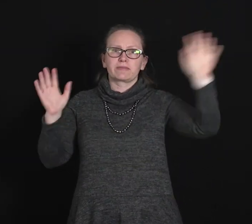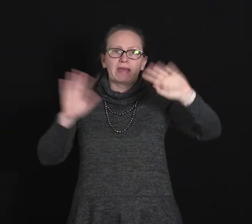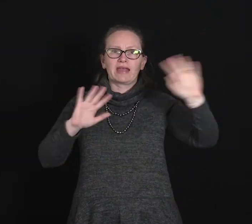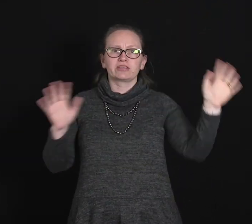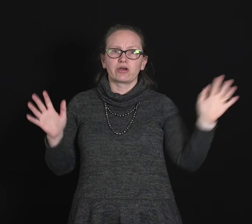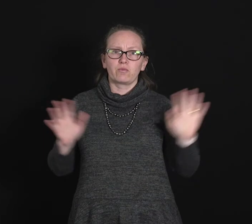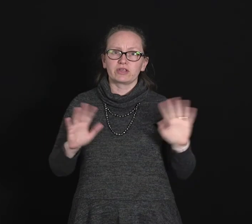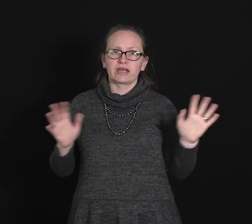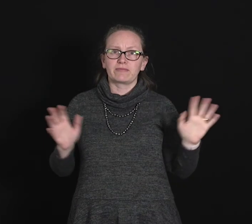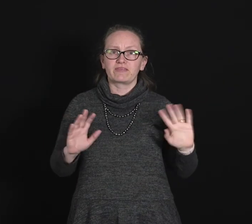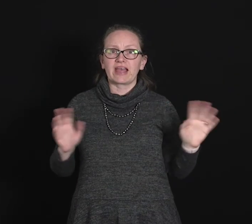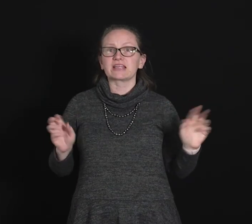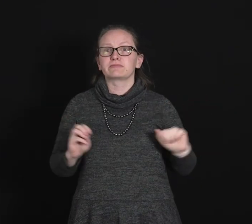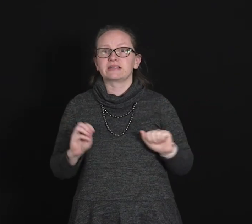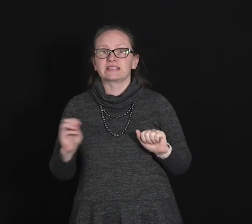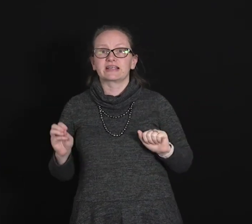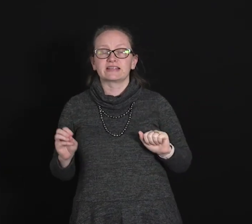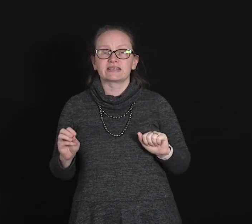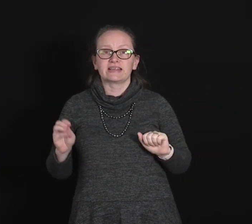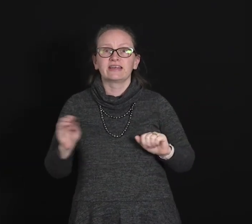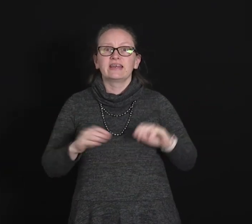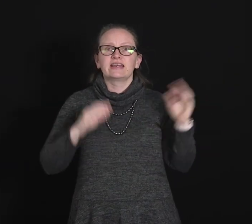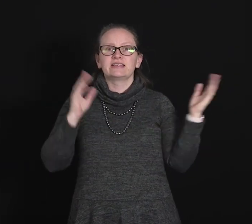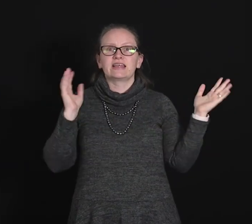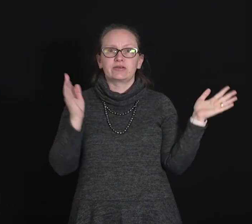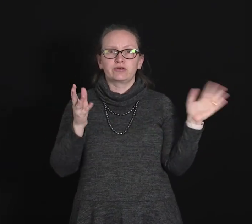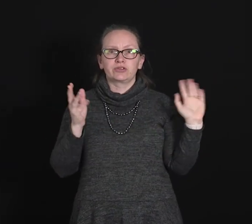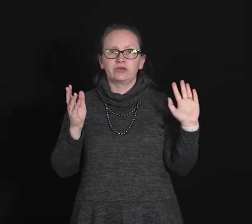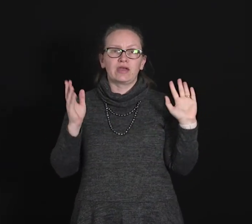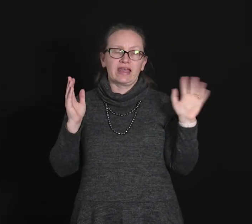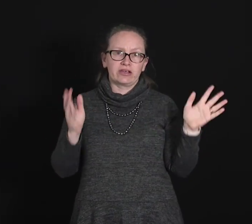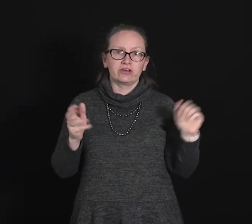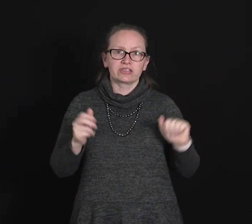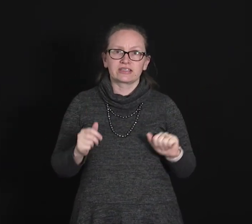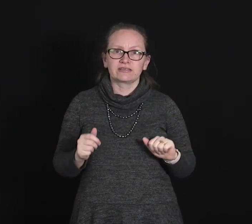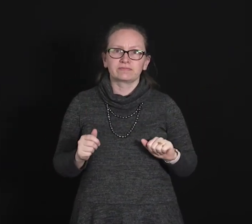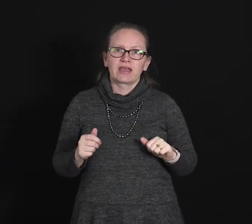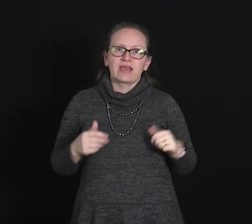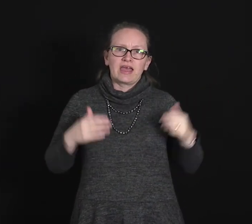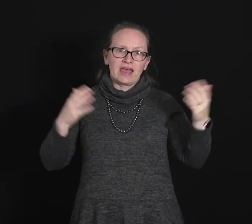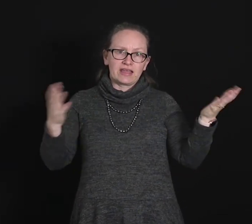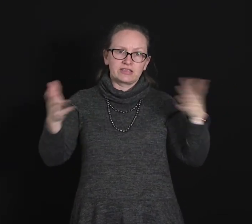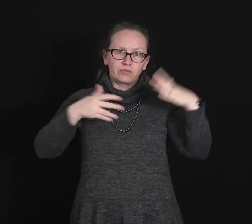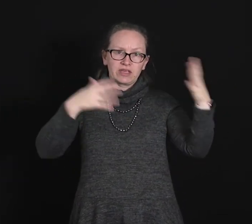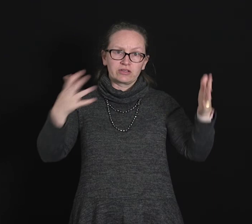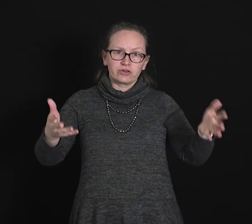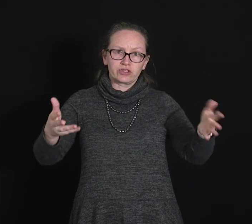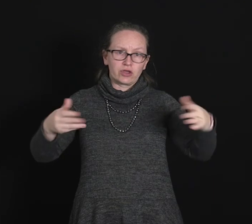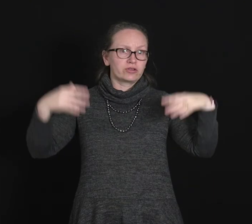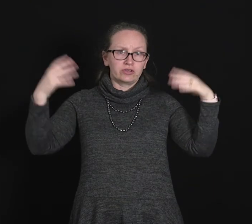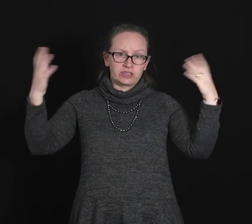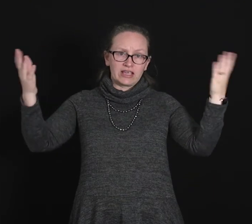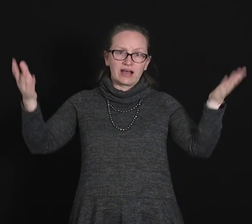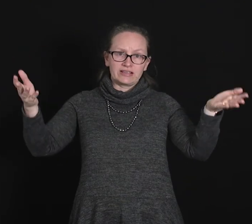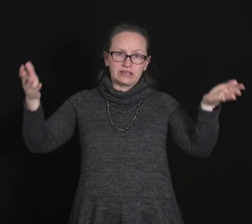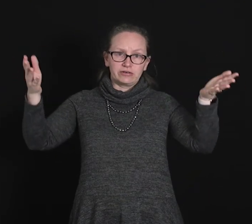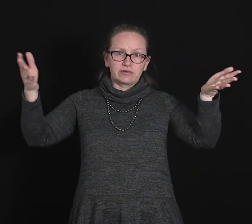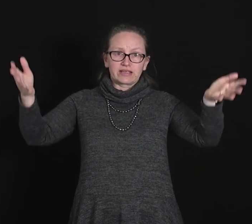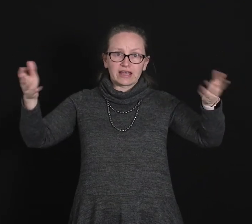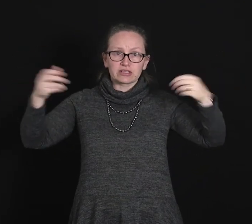depends on what type of gas we're discussing, is equal to a constant. And we can also use the ideal gas